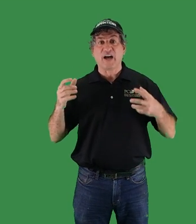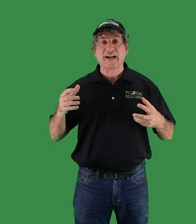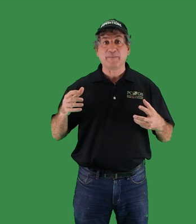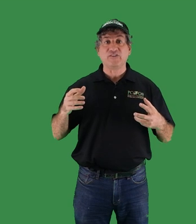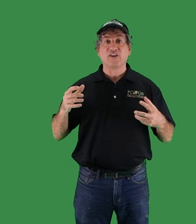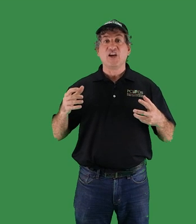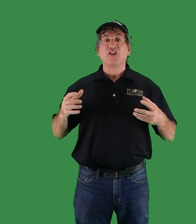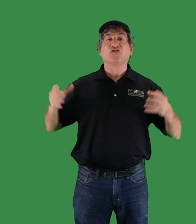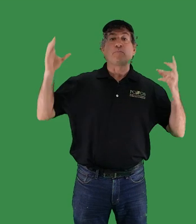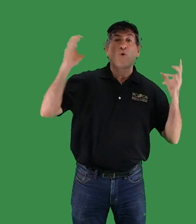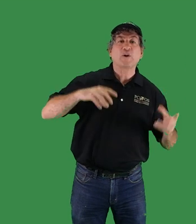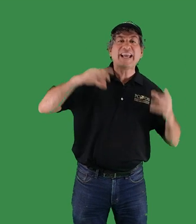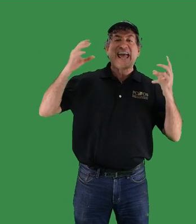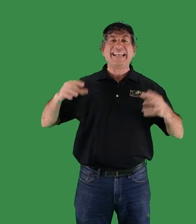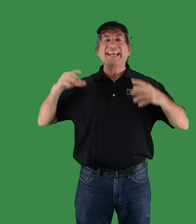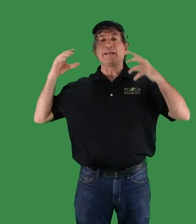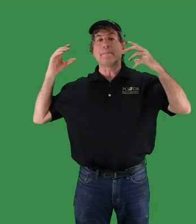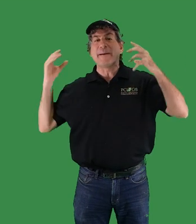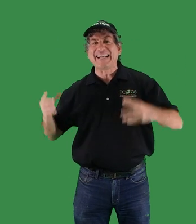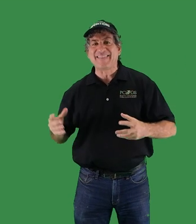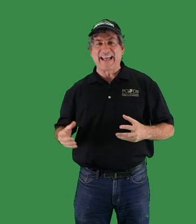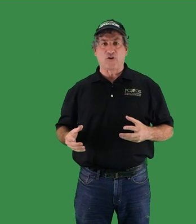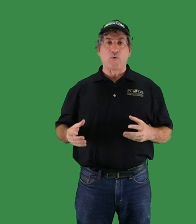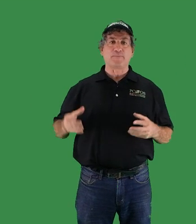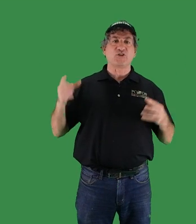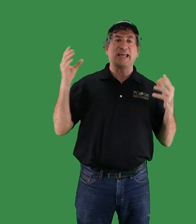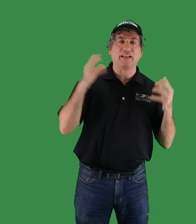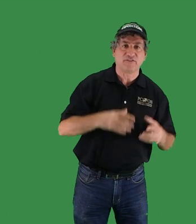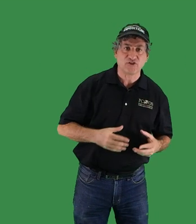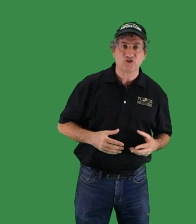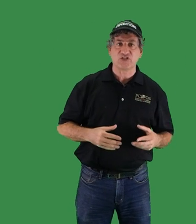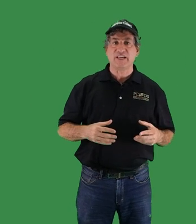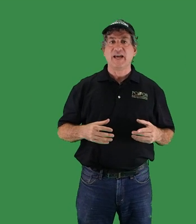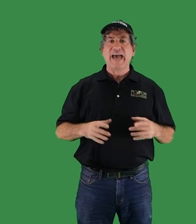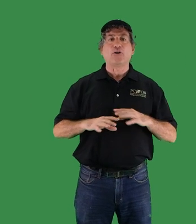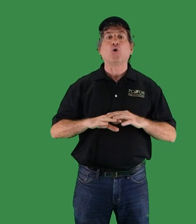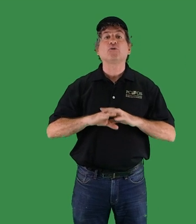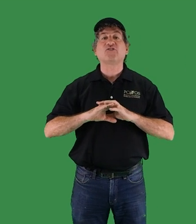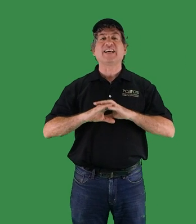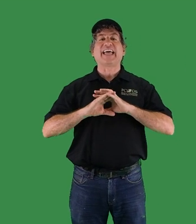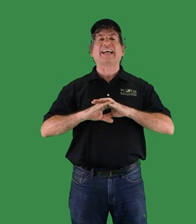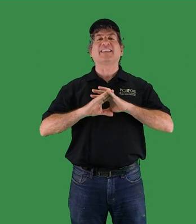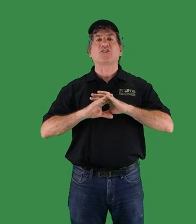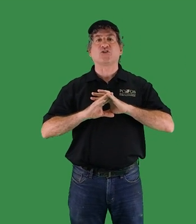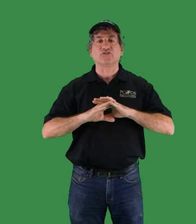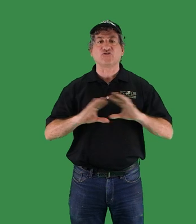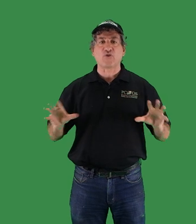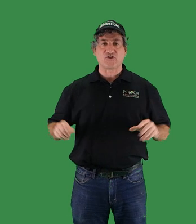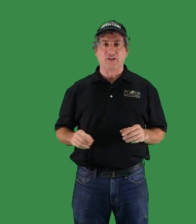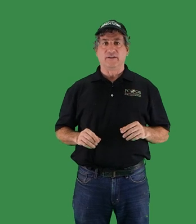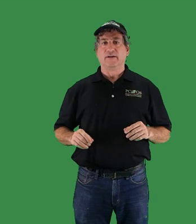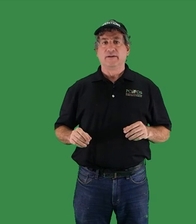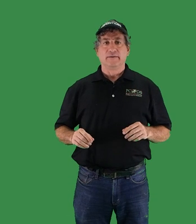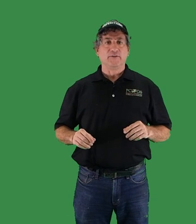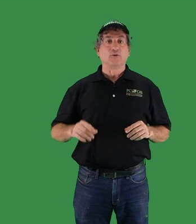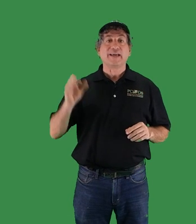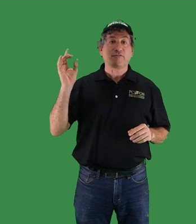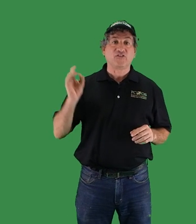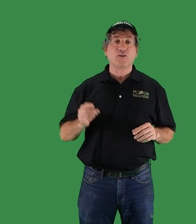economies supporting, aiding, and abetting that corruption and inefficiency and wholesale ecological destruction. You only have to see